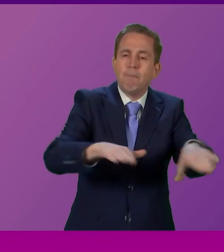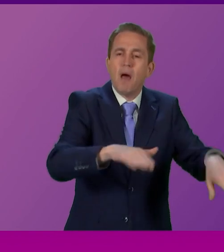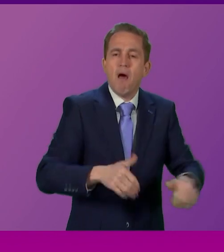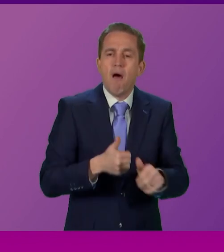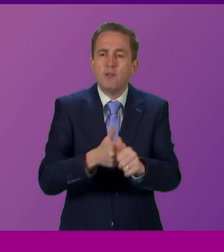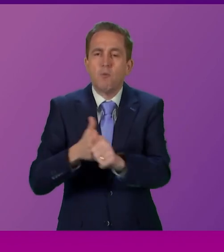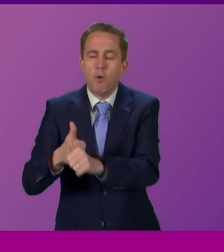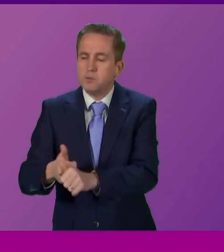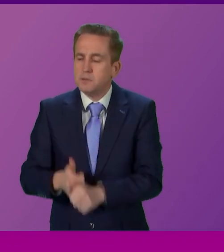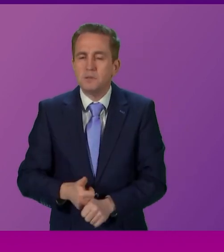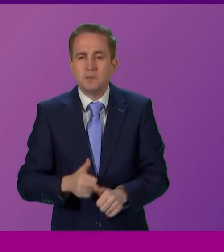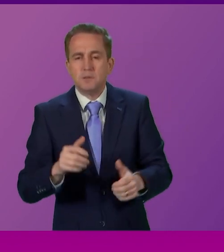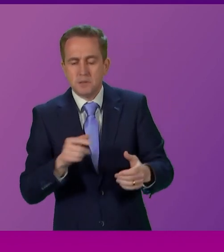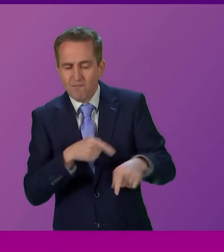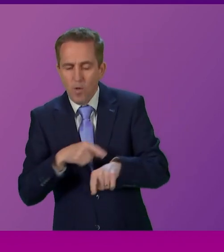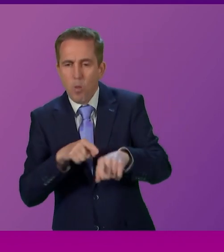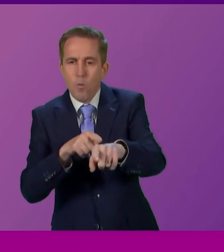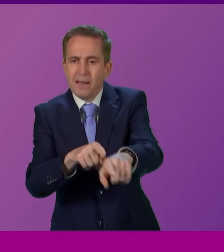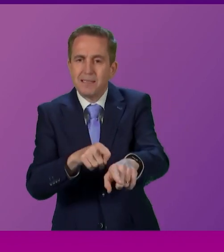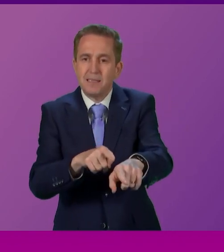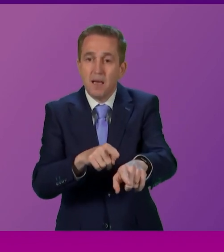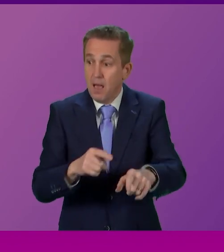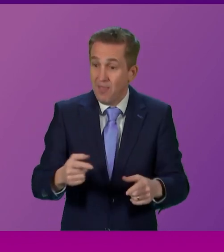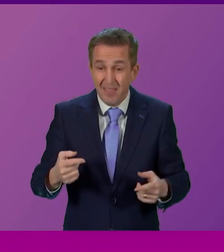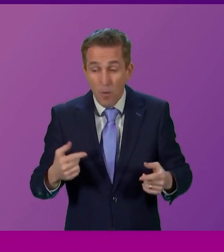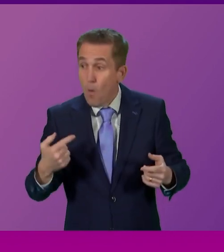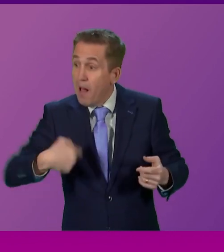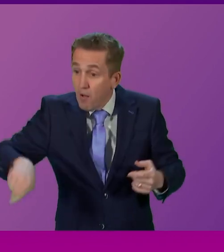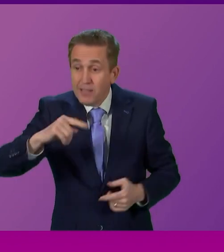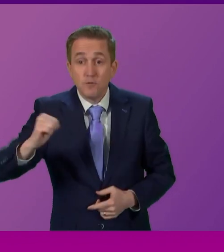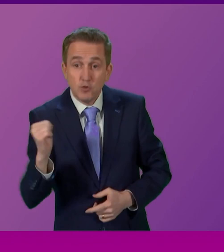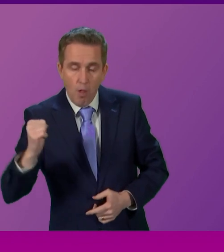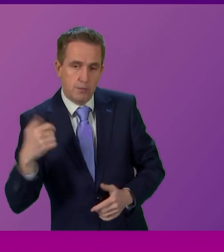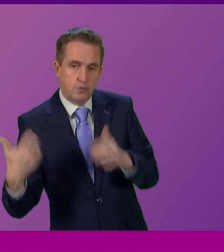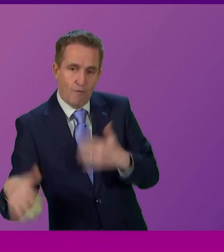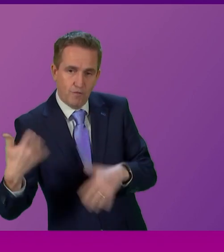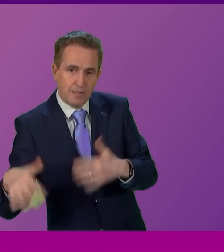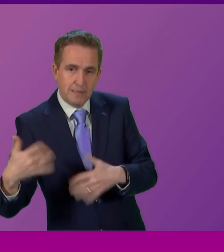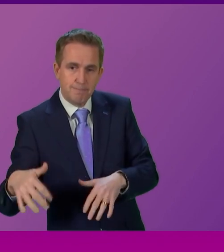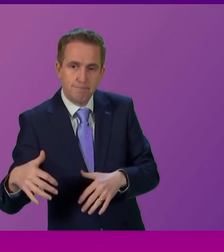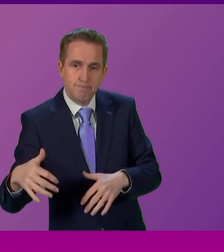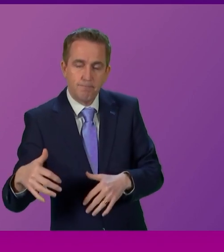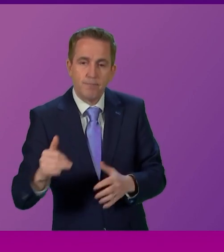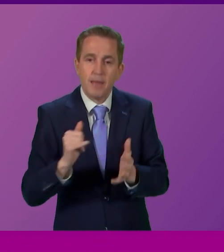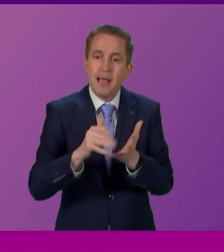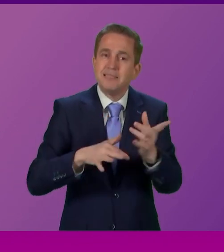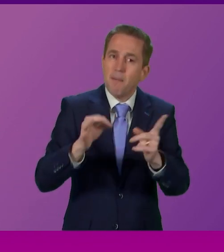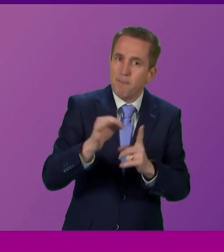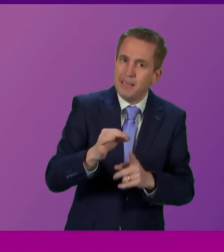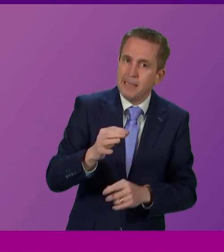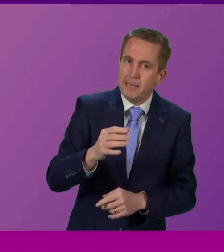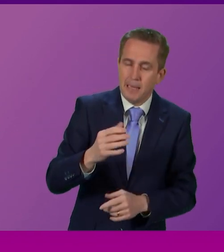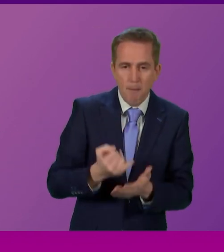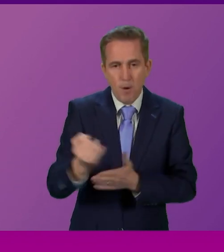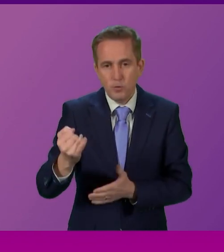another wheeze, another tune on the fiddle while Scotland burns. They claim to be opposed to austerity and produce a growth